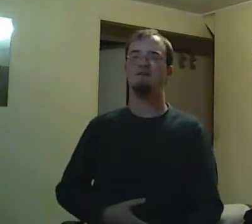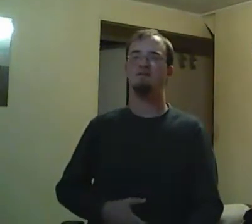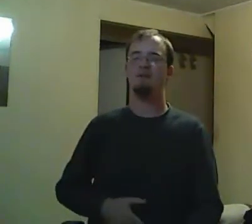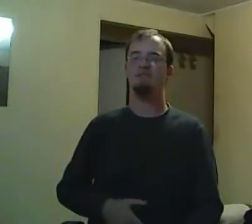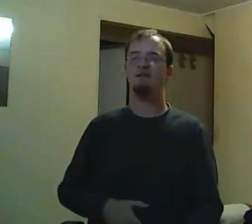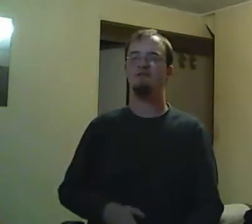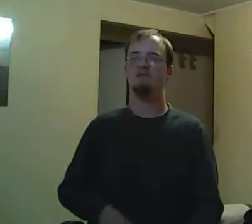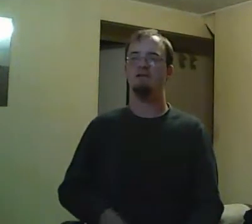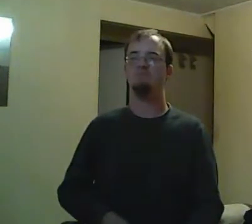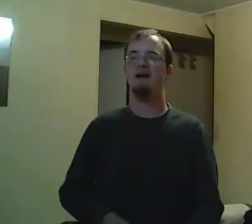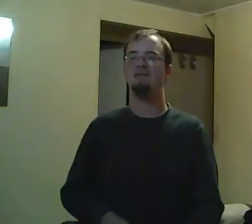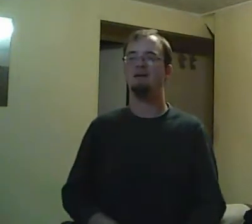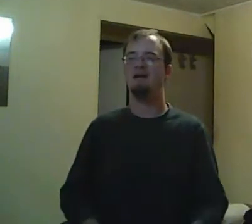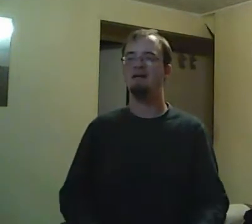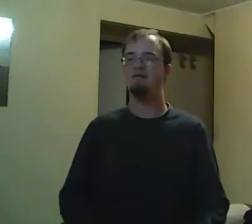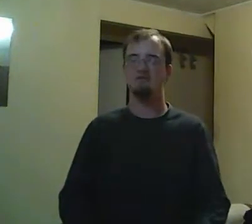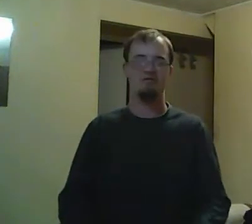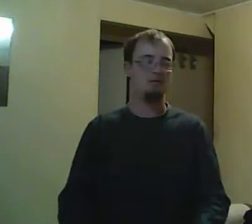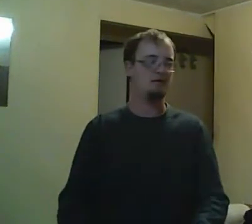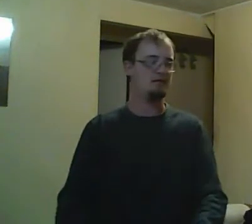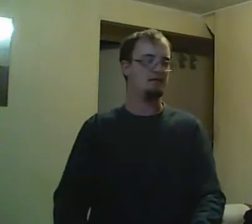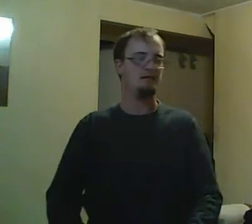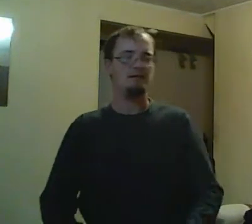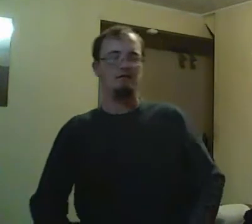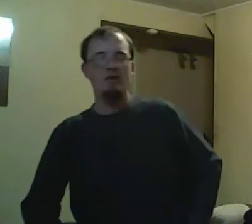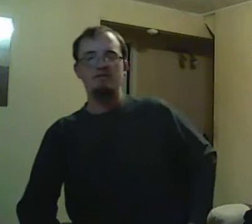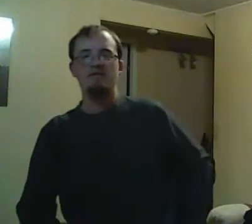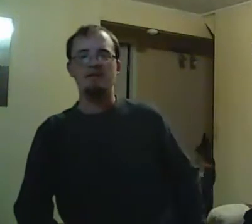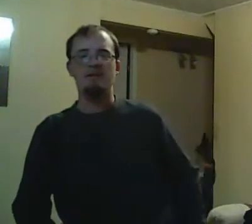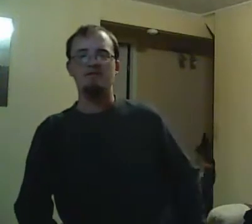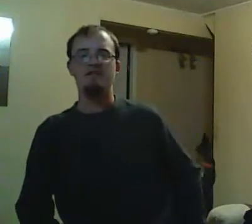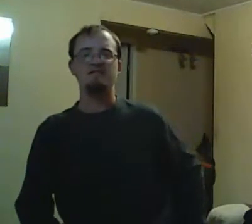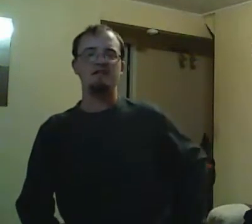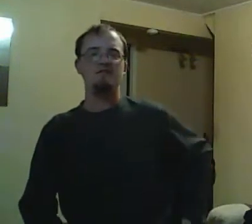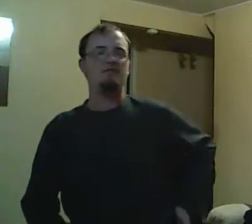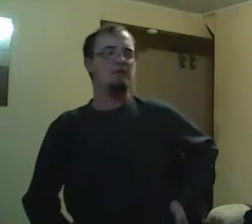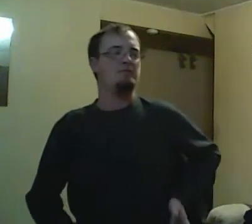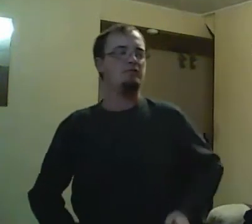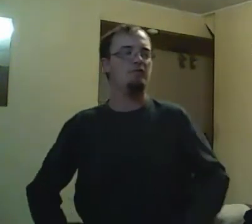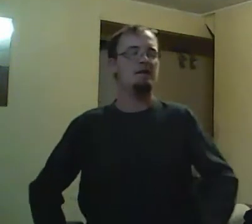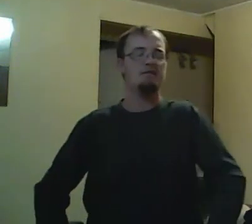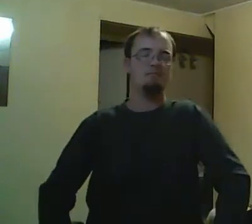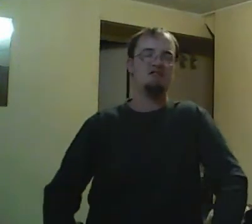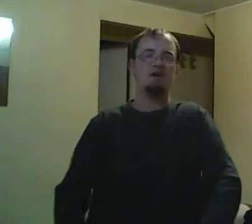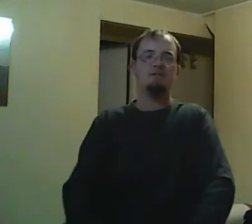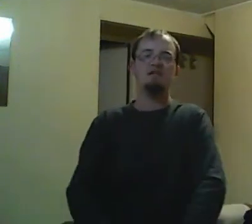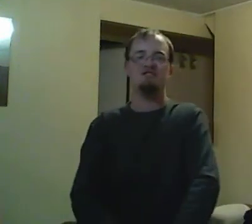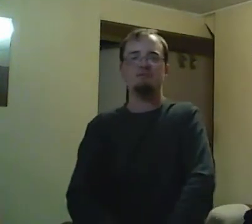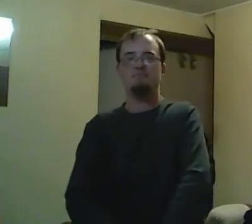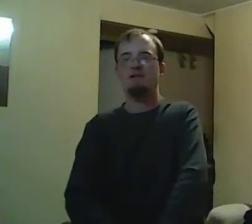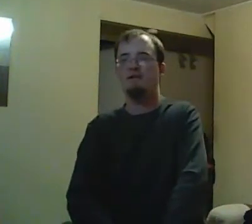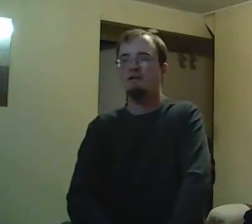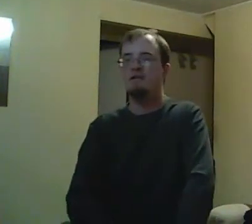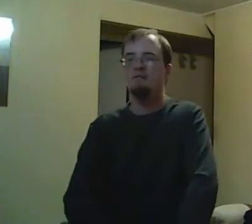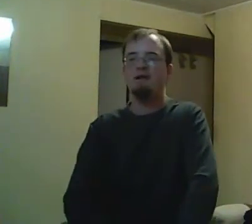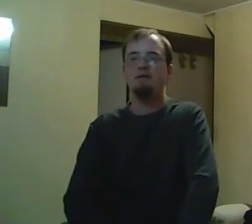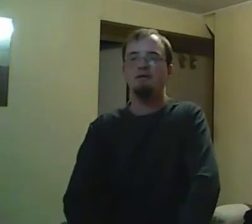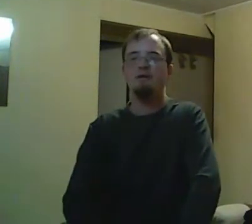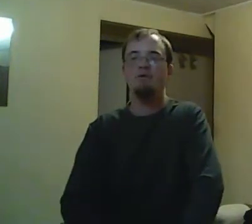how Jimmy was tormenting him. If he told that, I think Jimmy would have been in trouble. And I think the whole thing would have